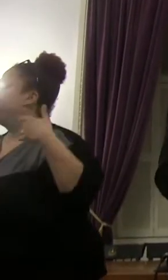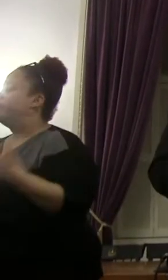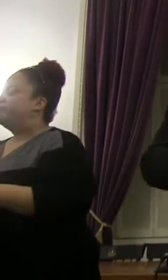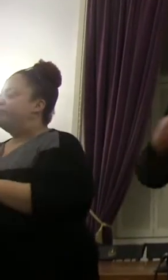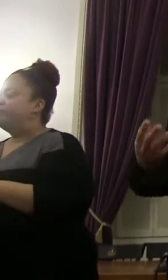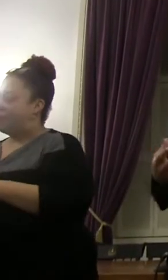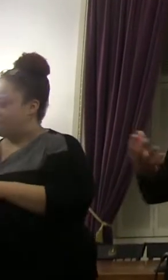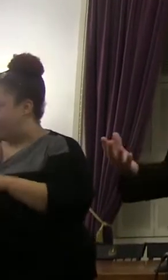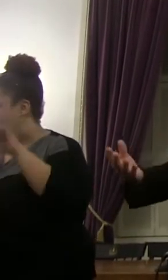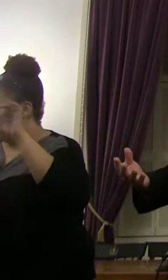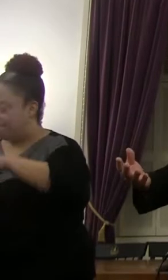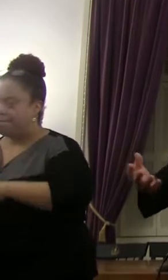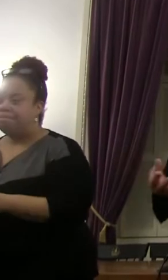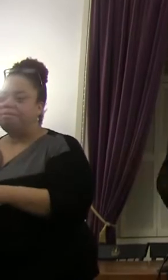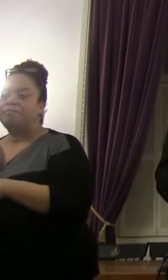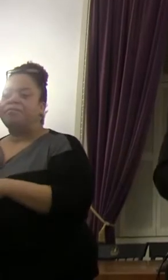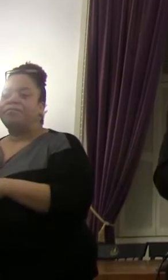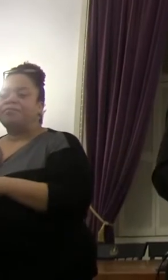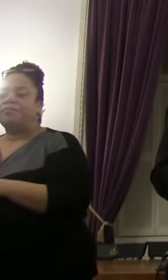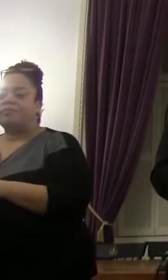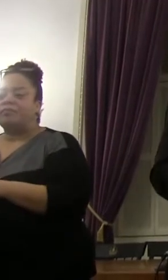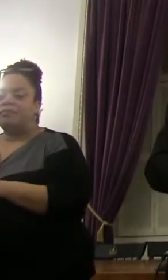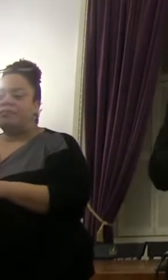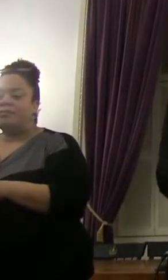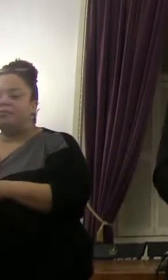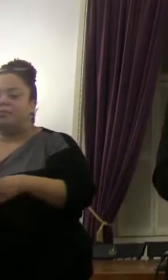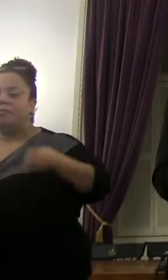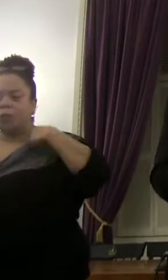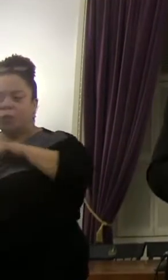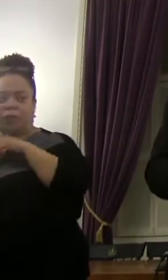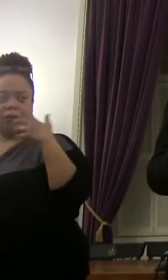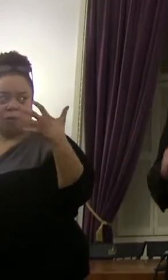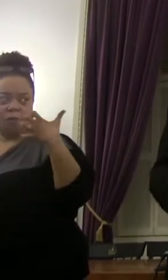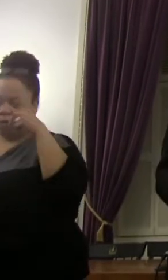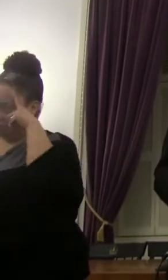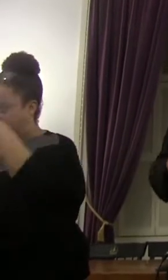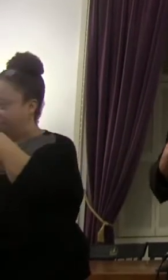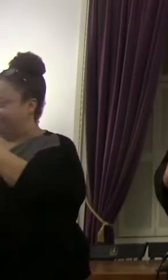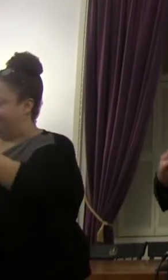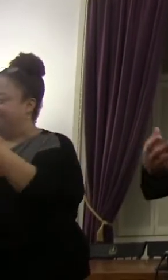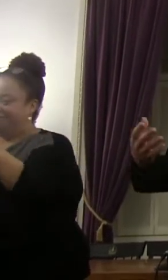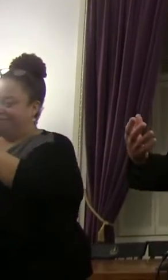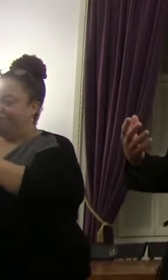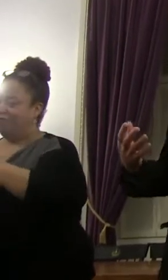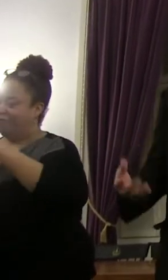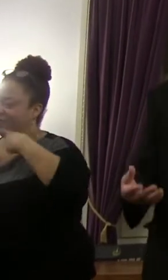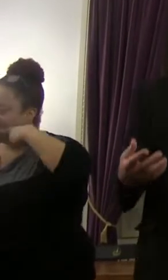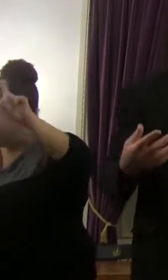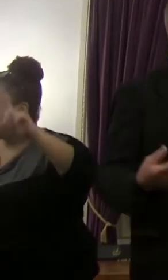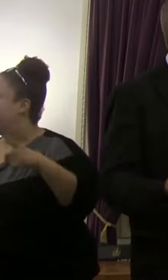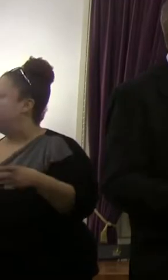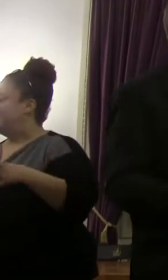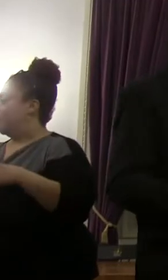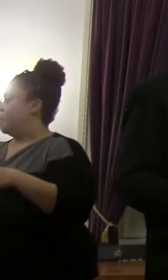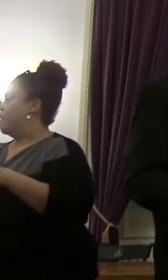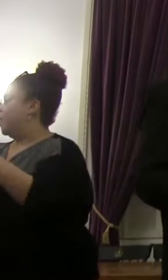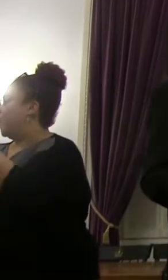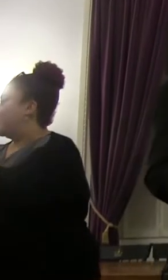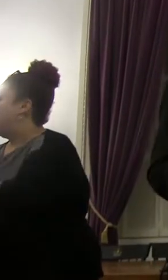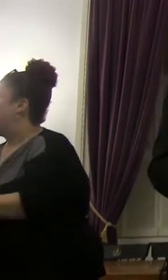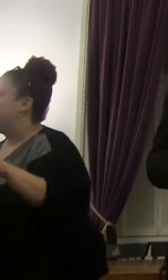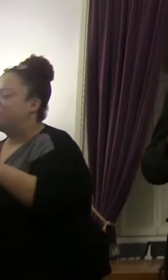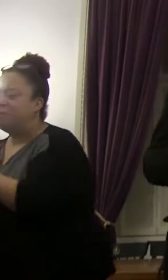that happens. Because it helps all of us in the long run. It adds to the economy. Plus gives you that ability to be independent.